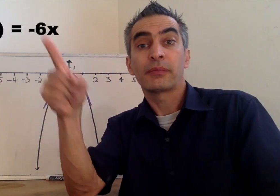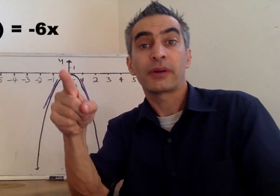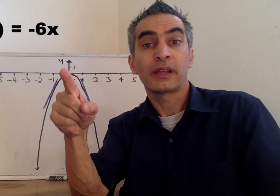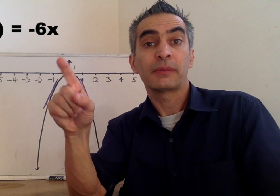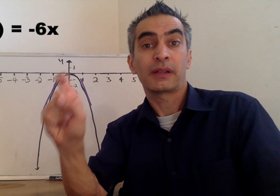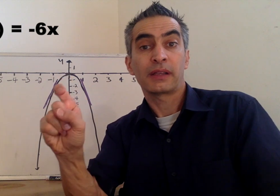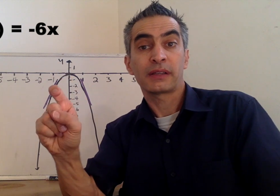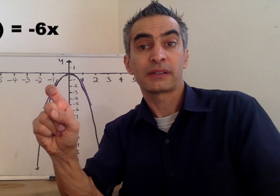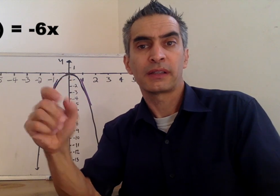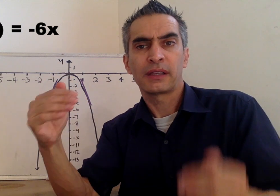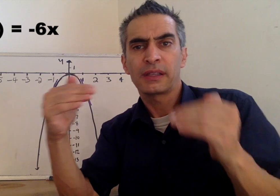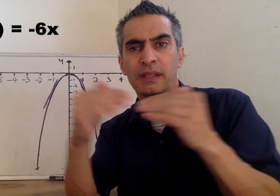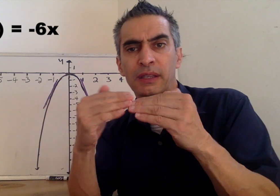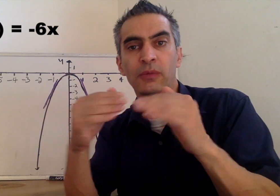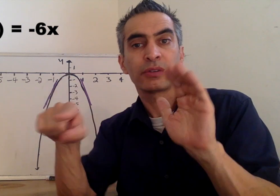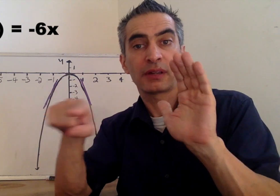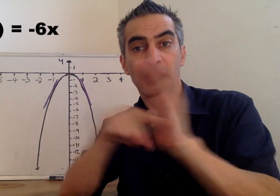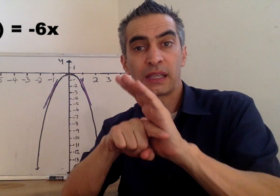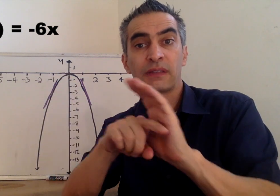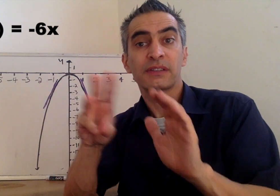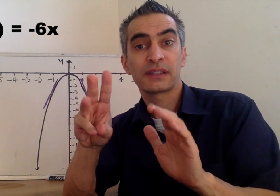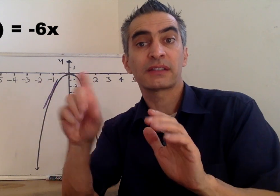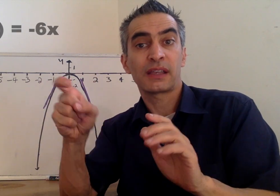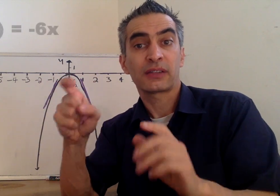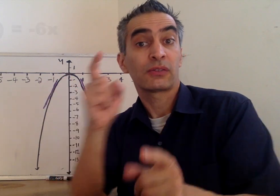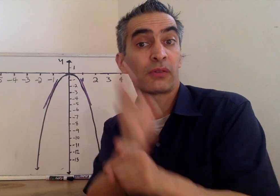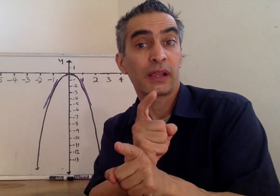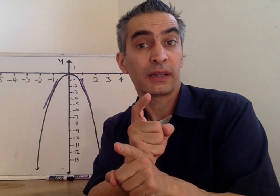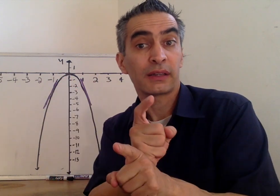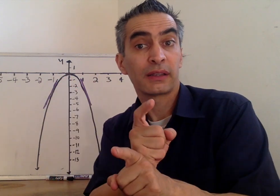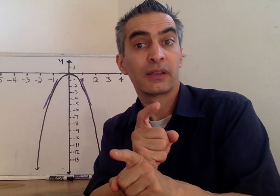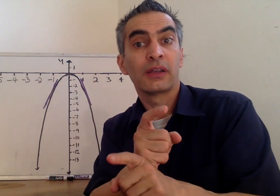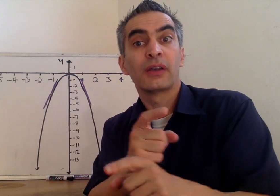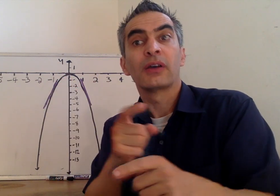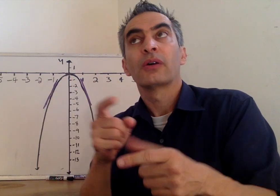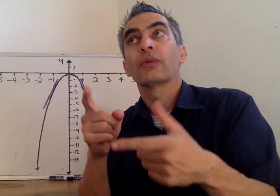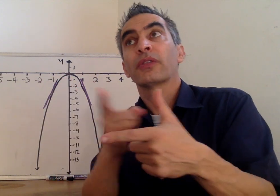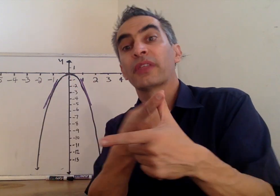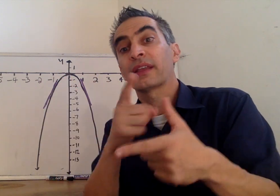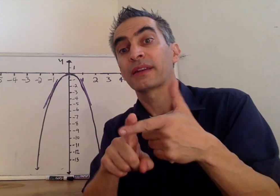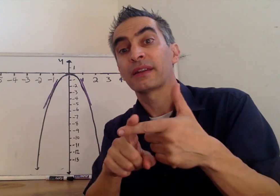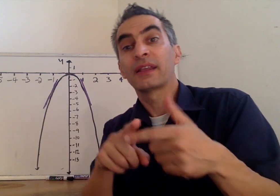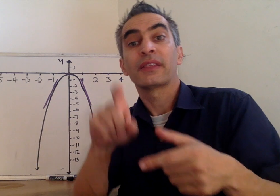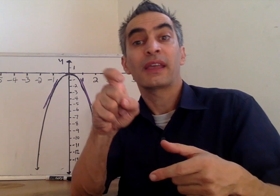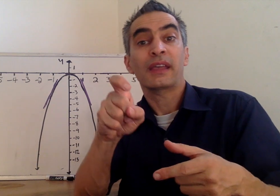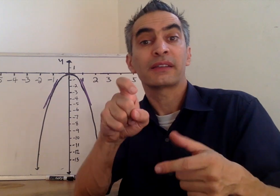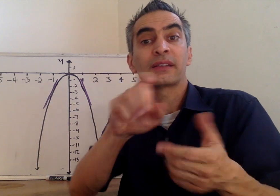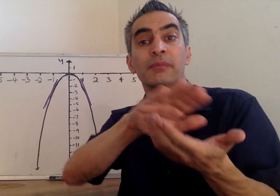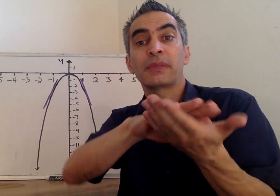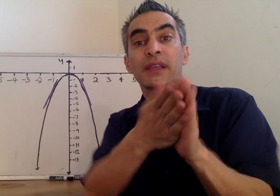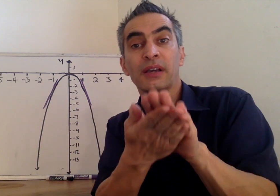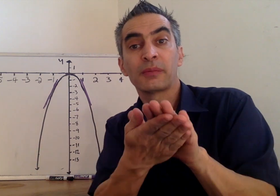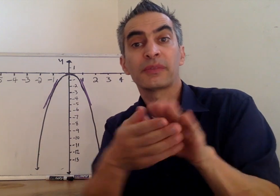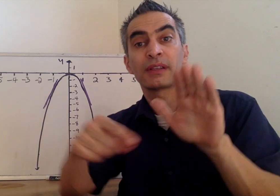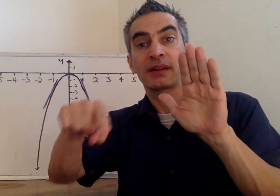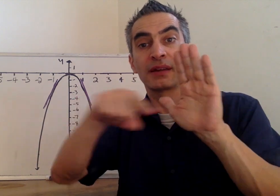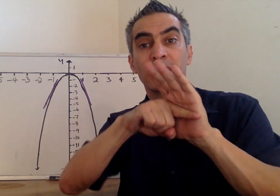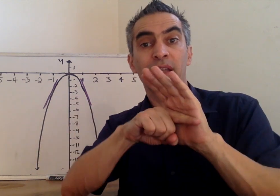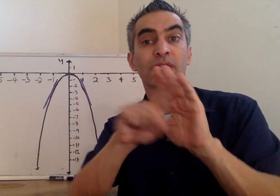f prime at x equals negative 6x, right? Then x